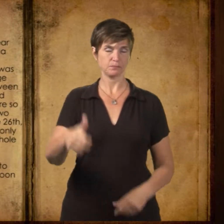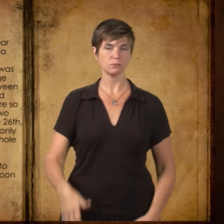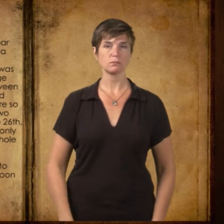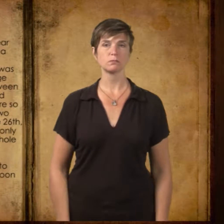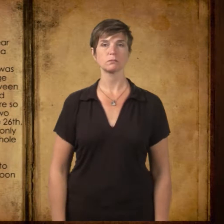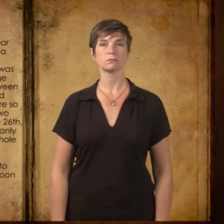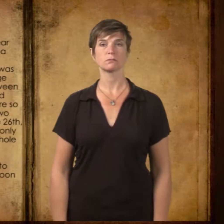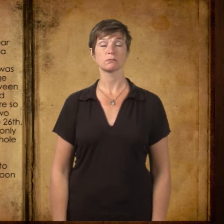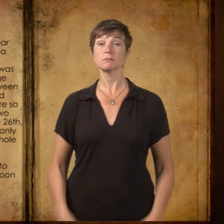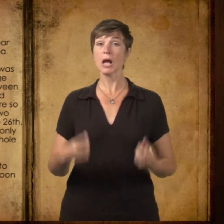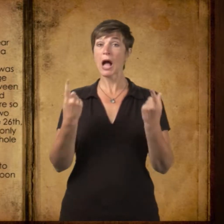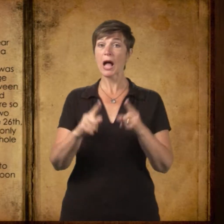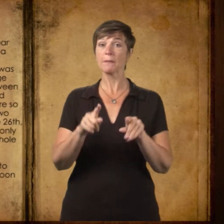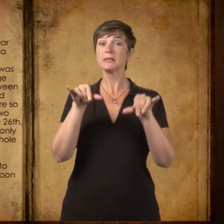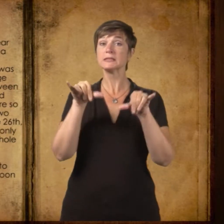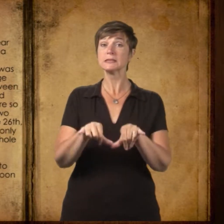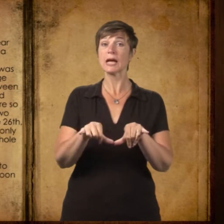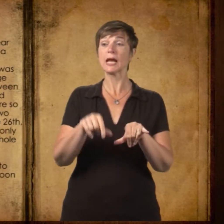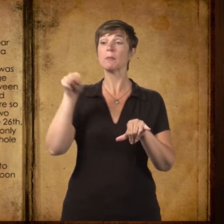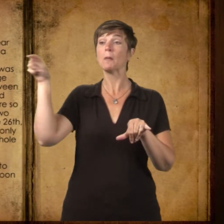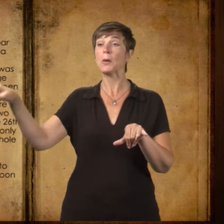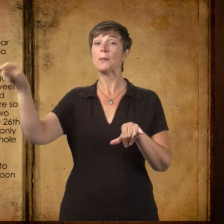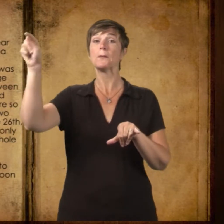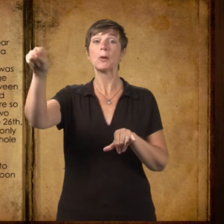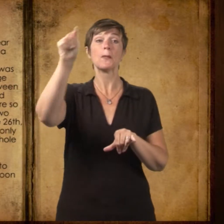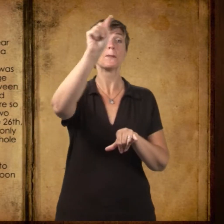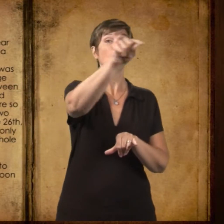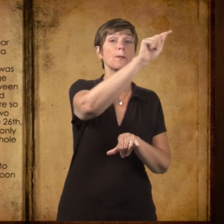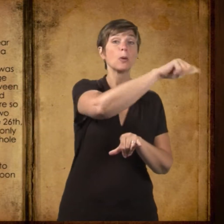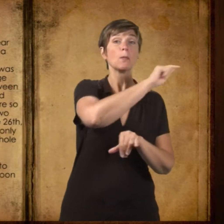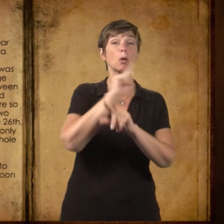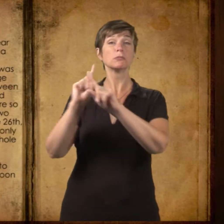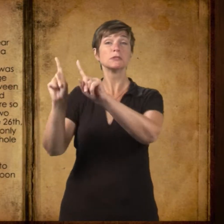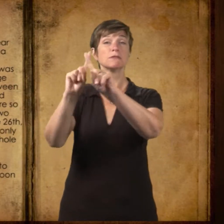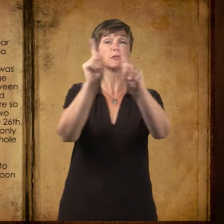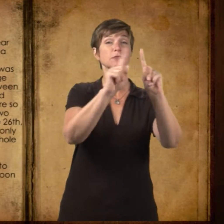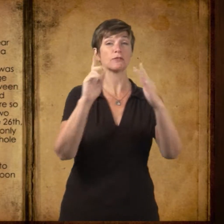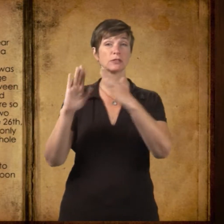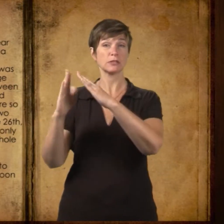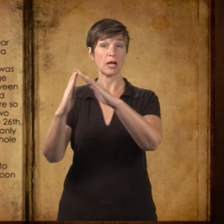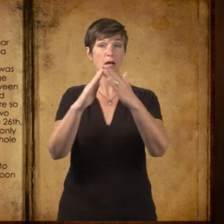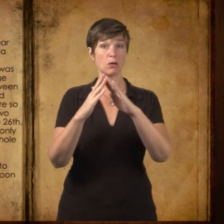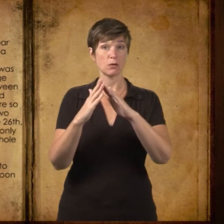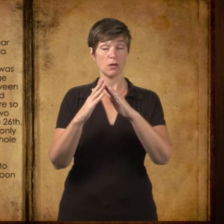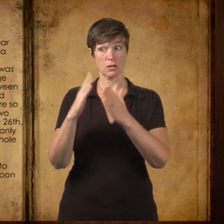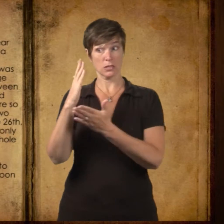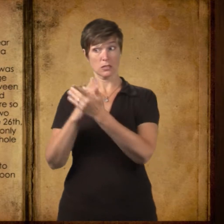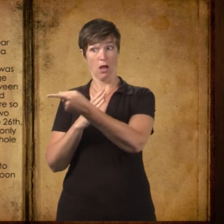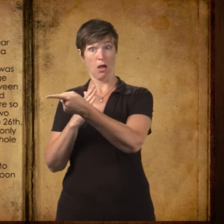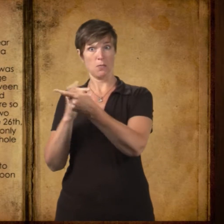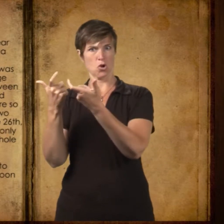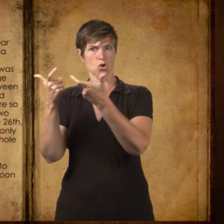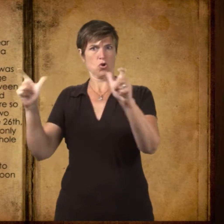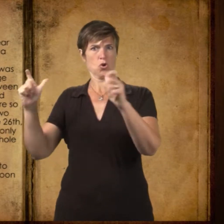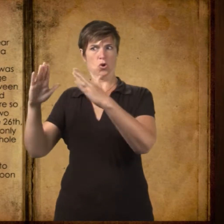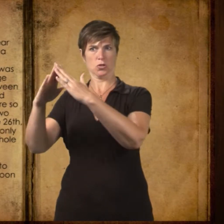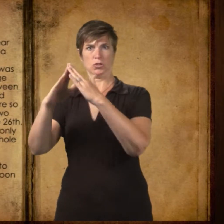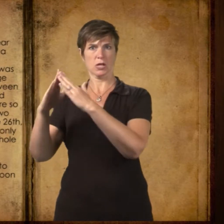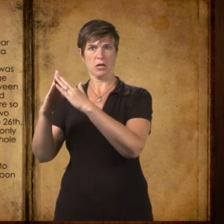around 10 o'clock. In some towns, there were so many people that the lottery took two